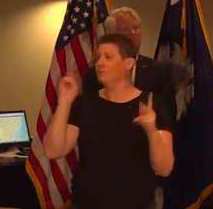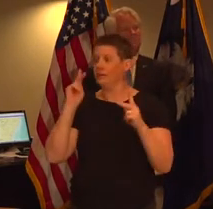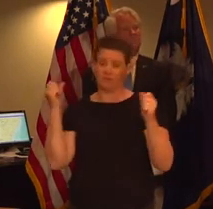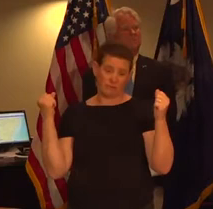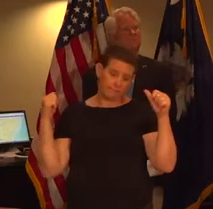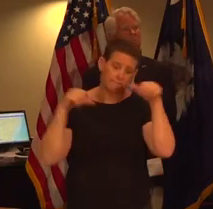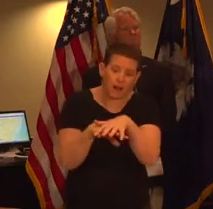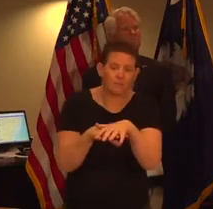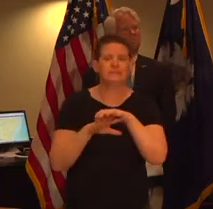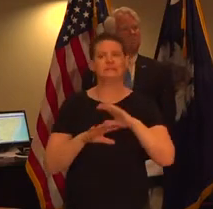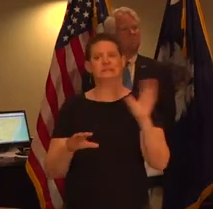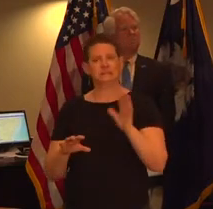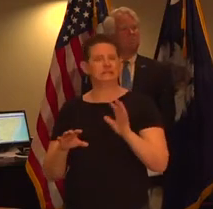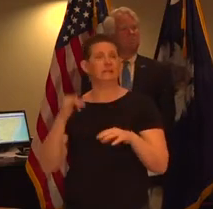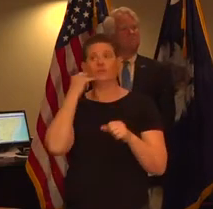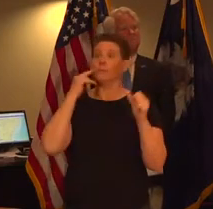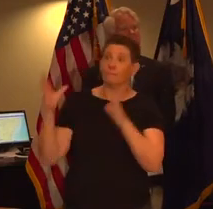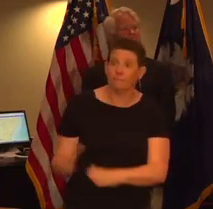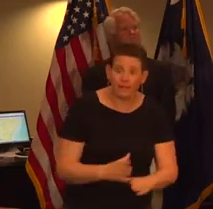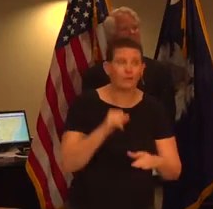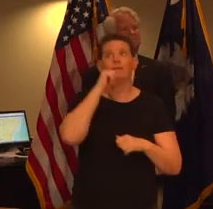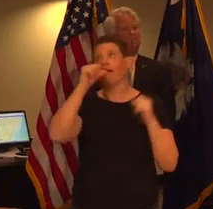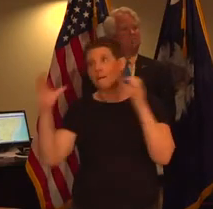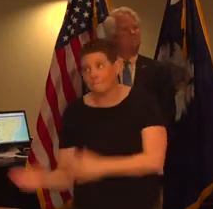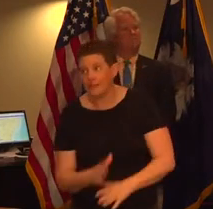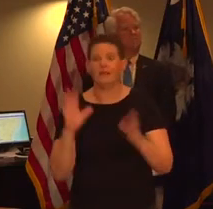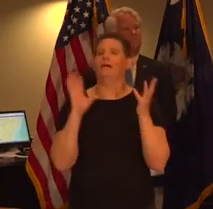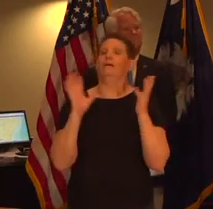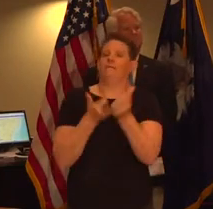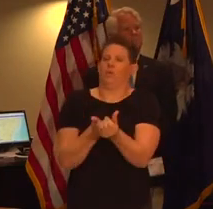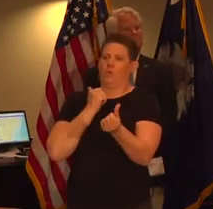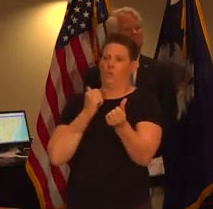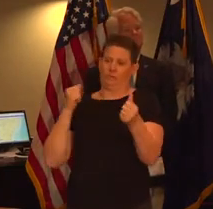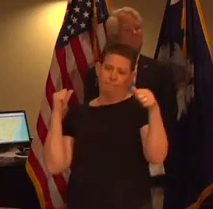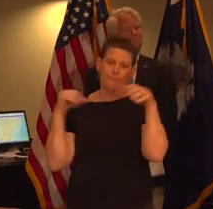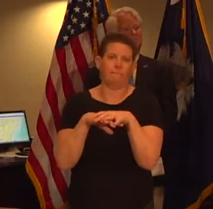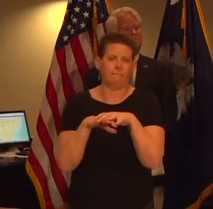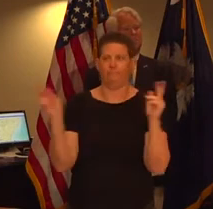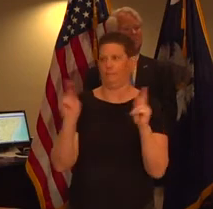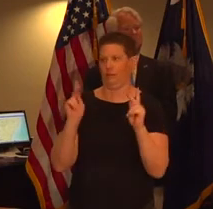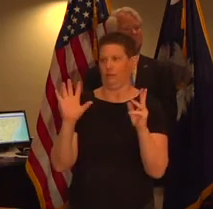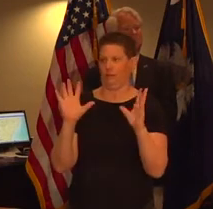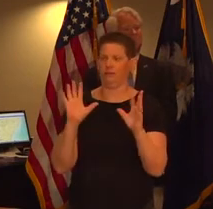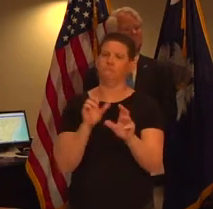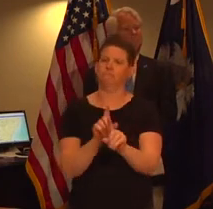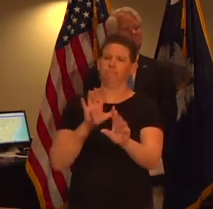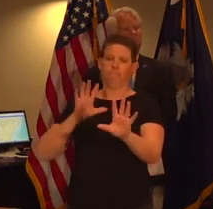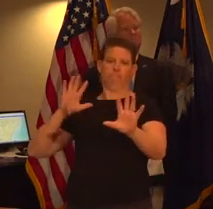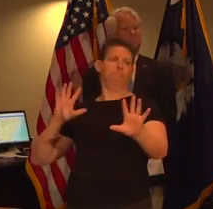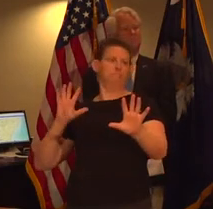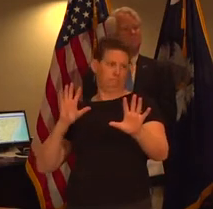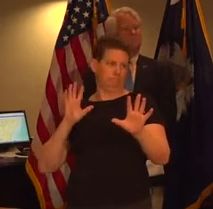groups whether it's spontaneous or planned and not to not to put others in that immediate contact that that